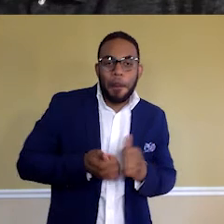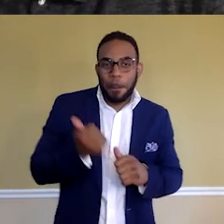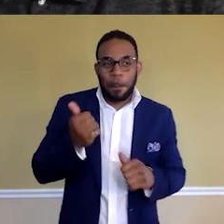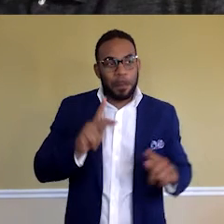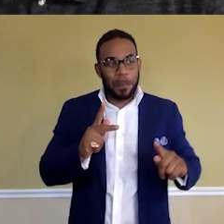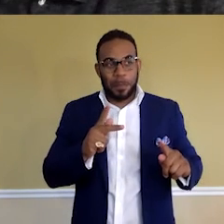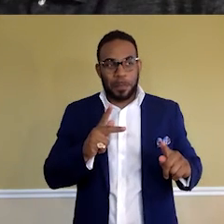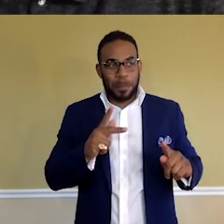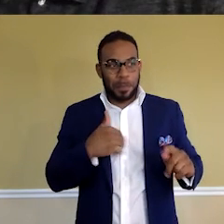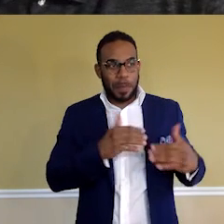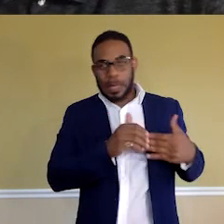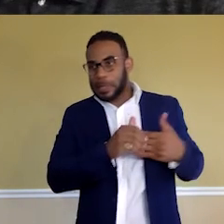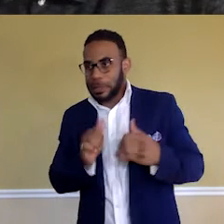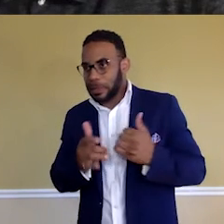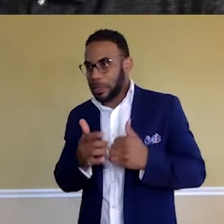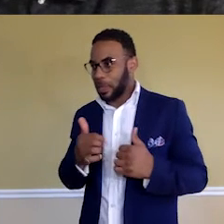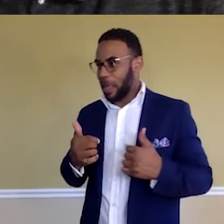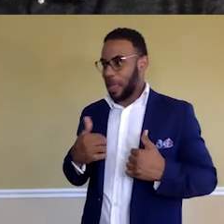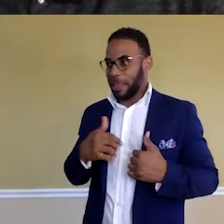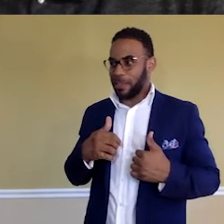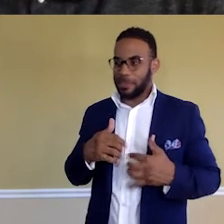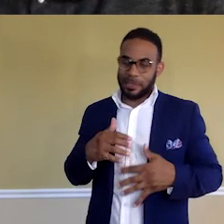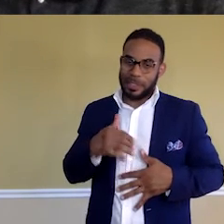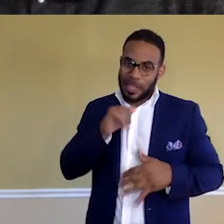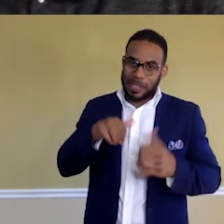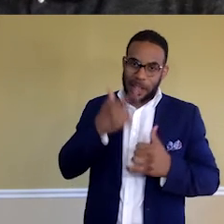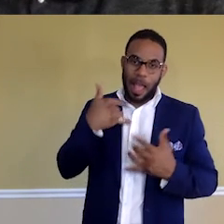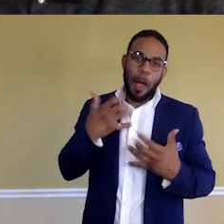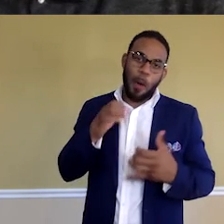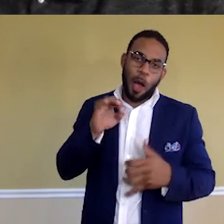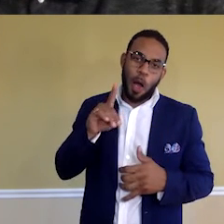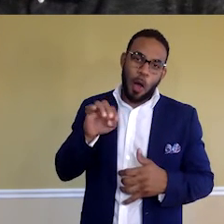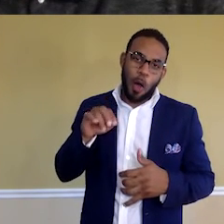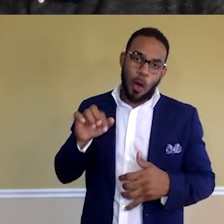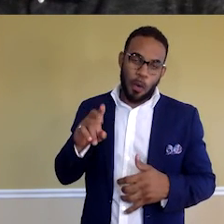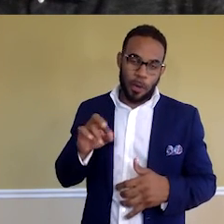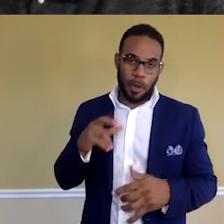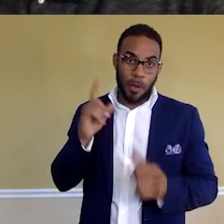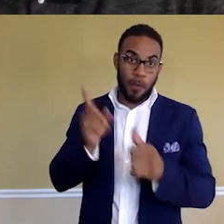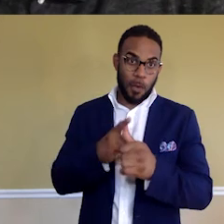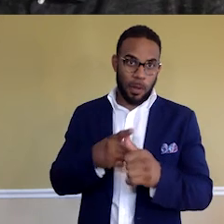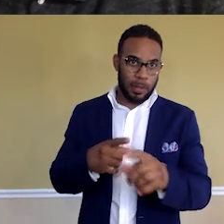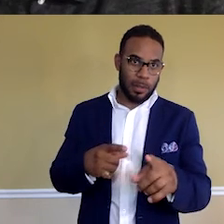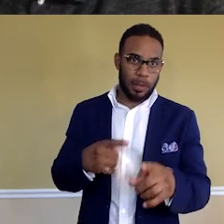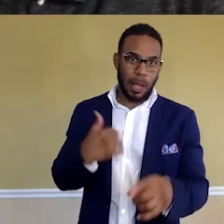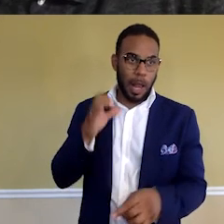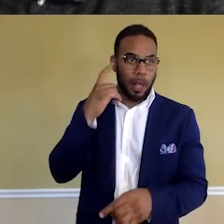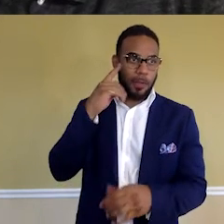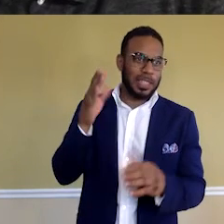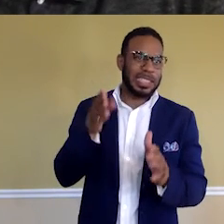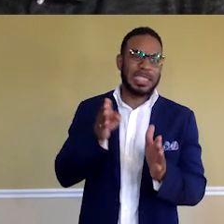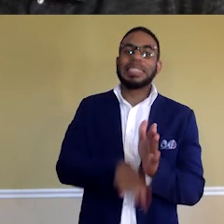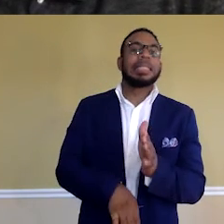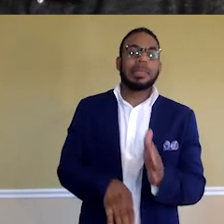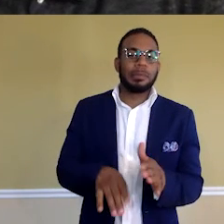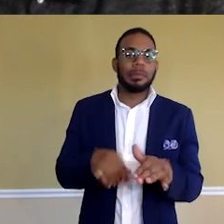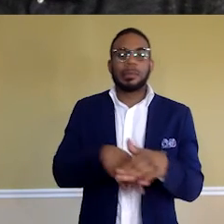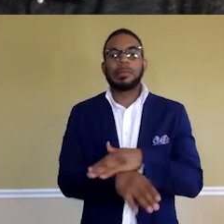tech was not because I wanted to code or so. It was because I was looking for cheap internet, actually. Anyway, so